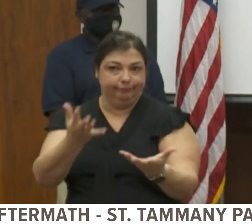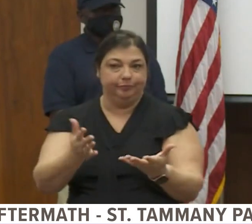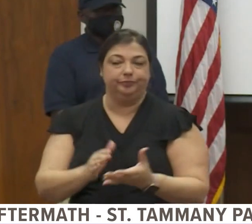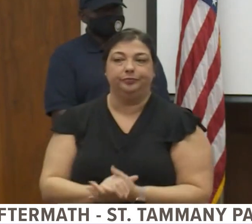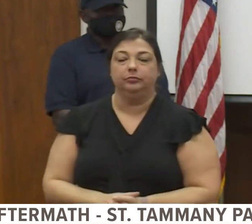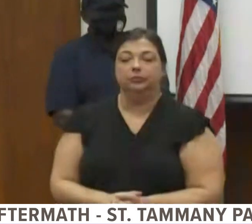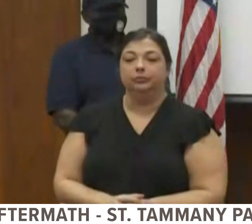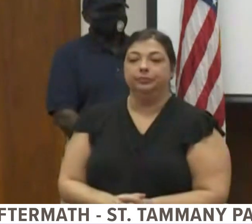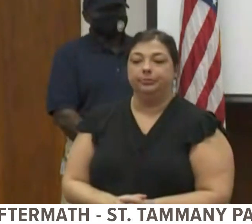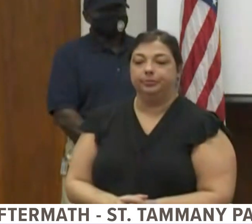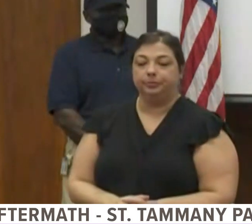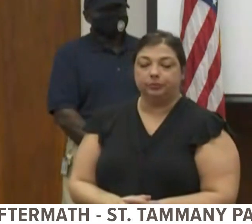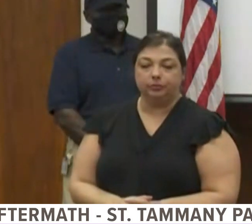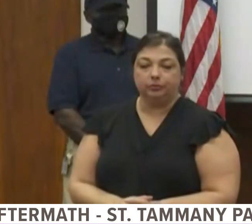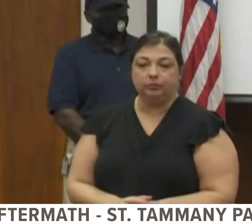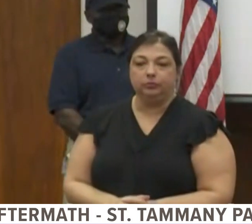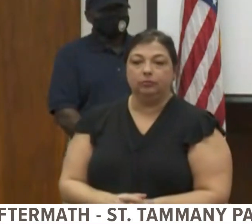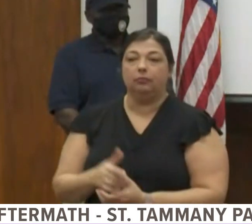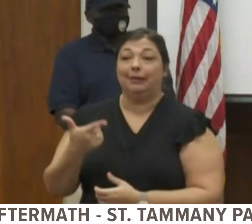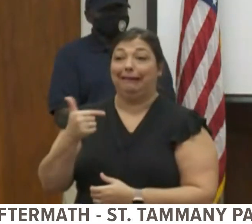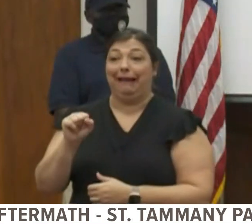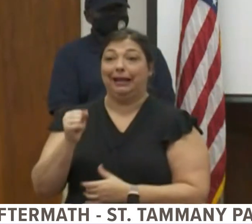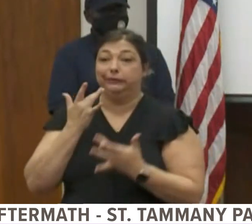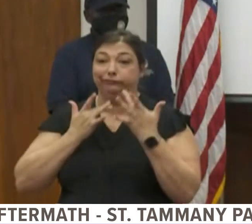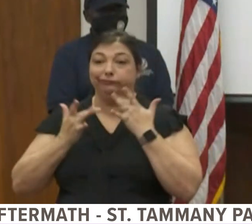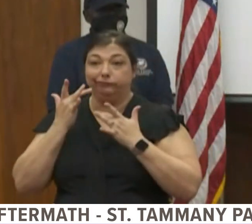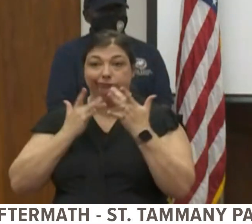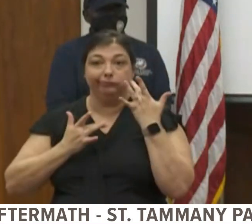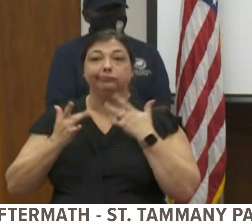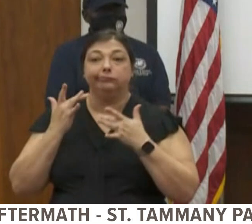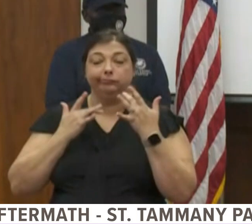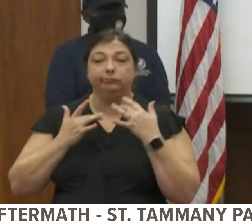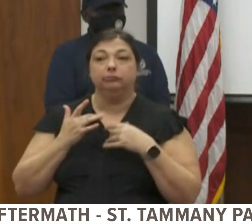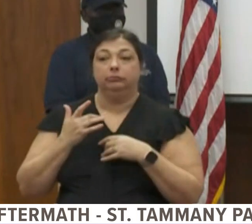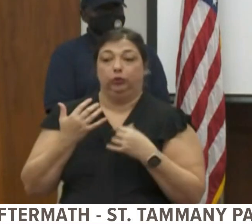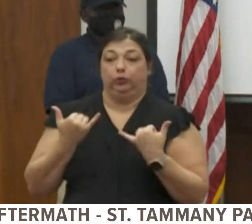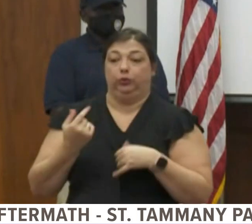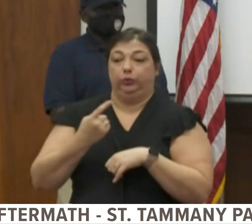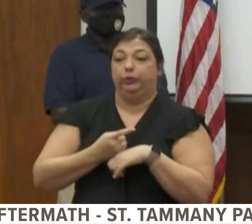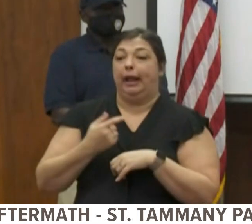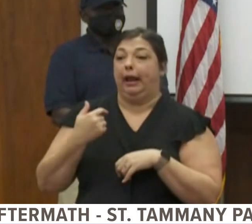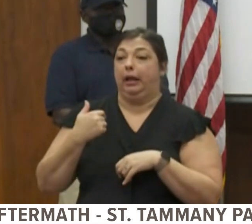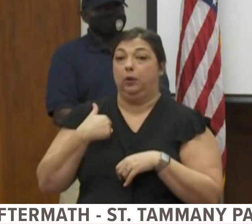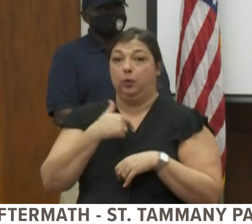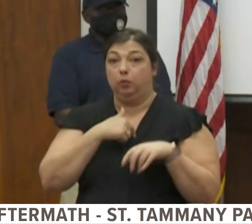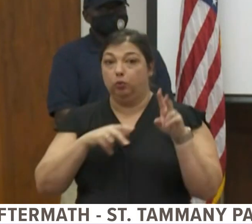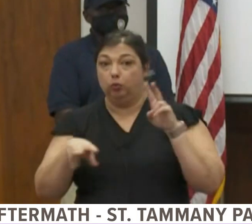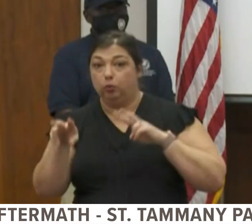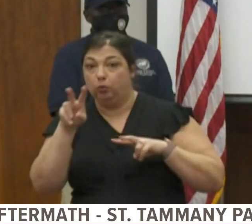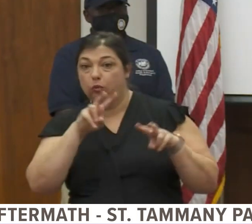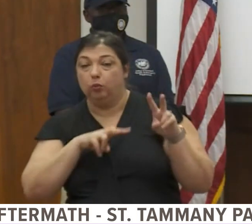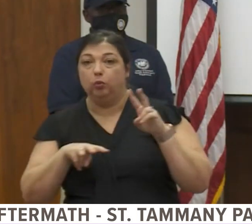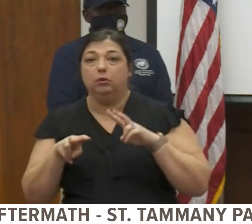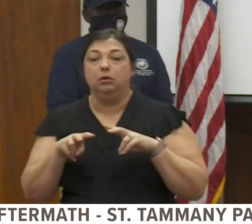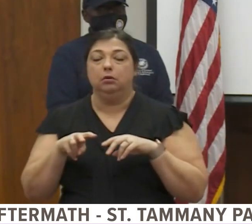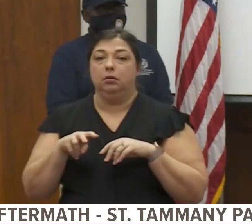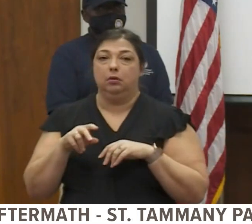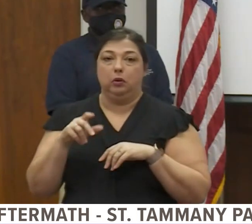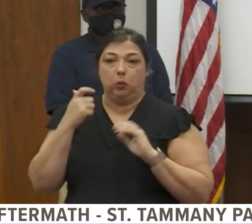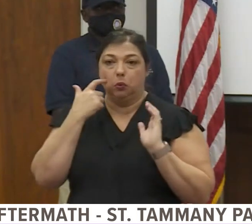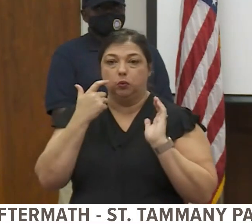There is a gasoline shortage again as we were making our rounds today. We